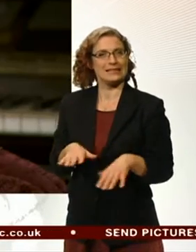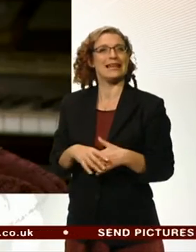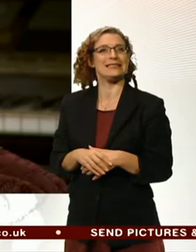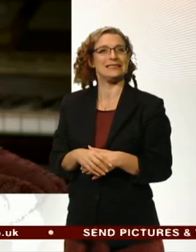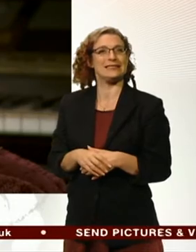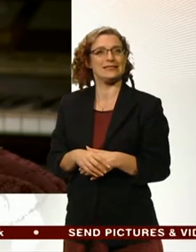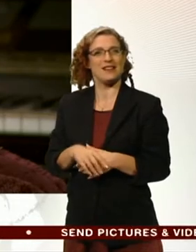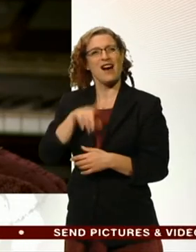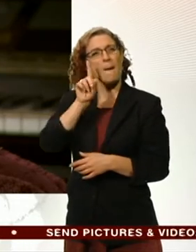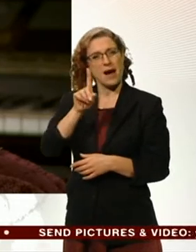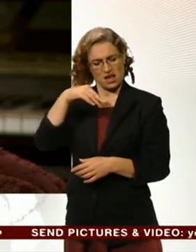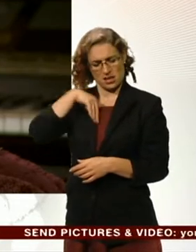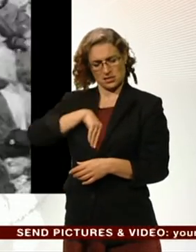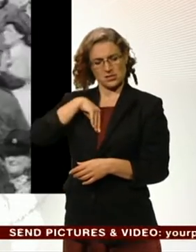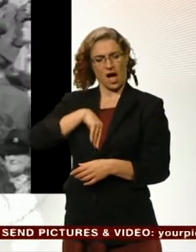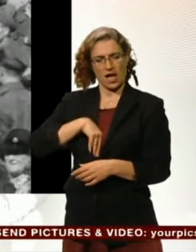was changed inside.